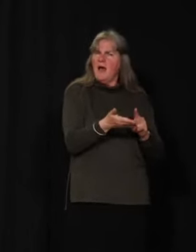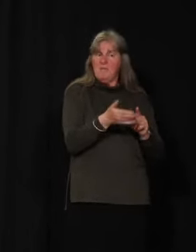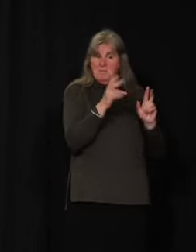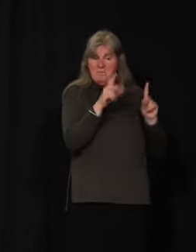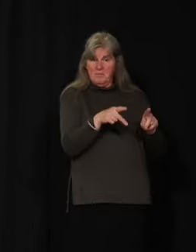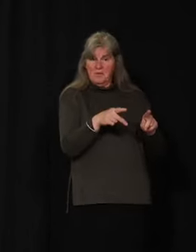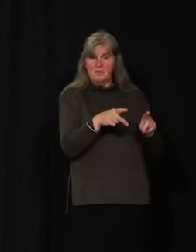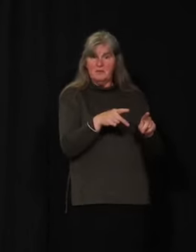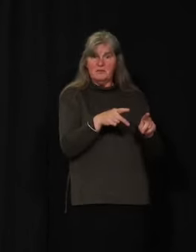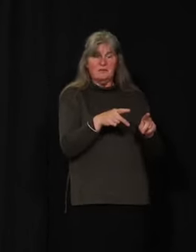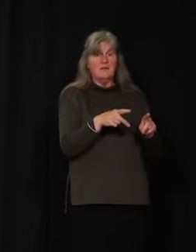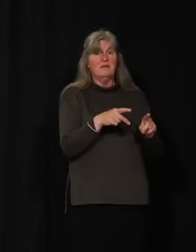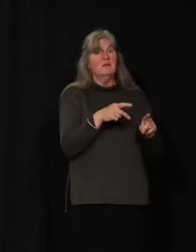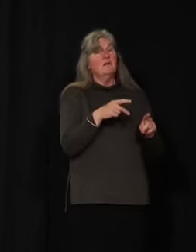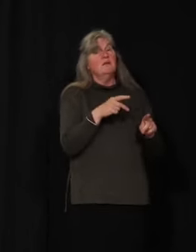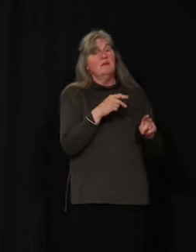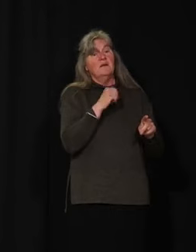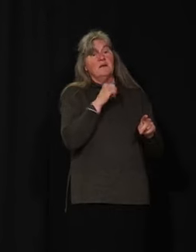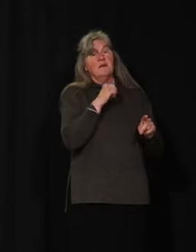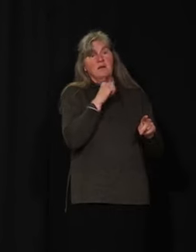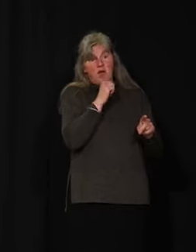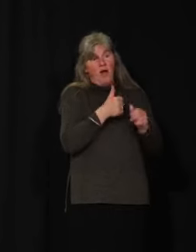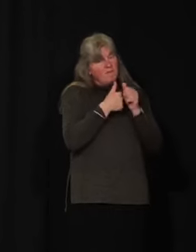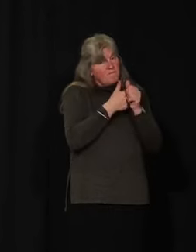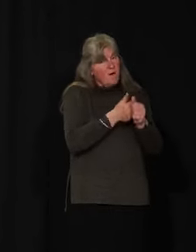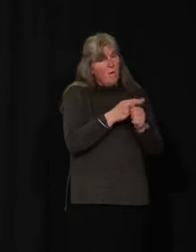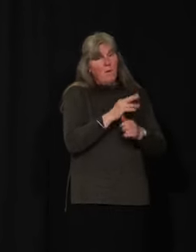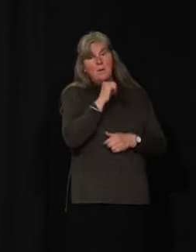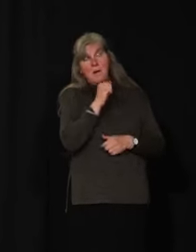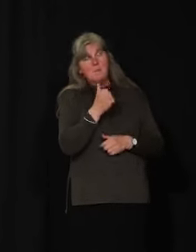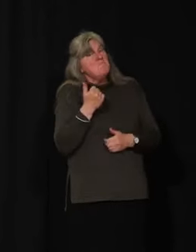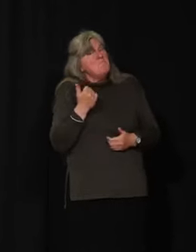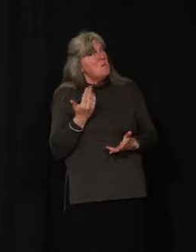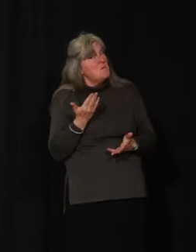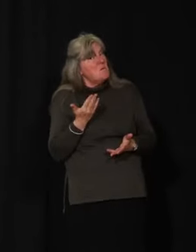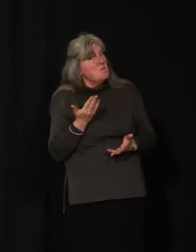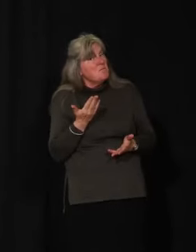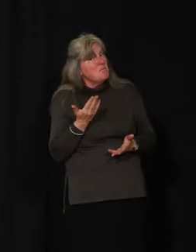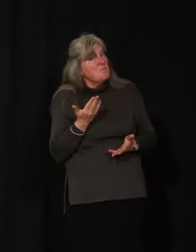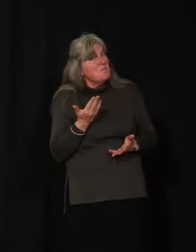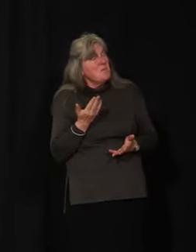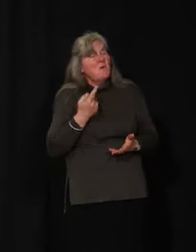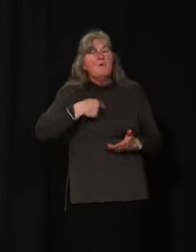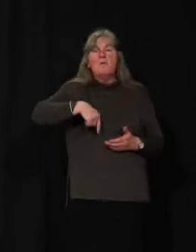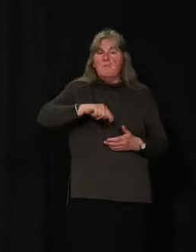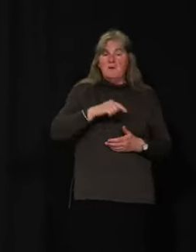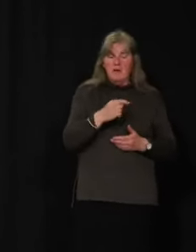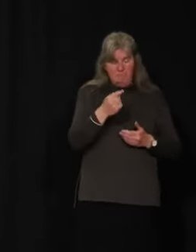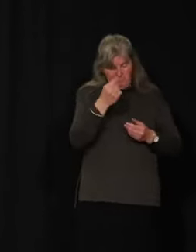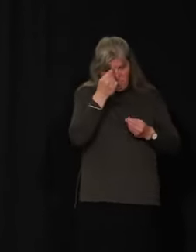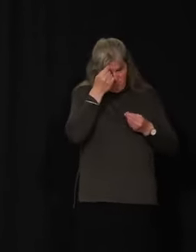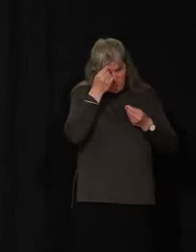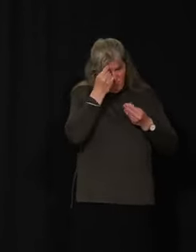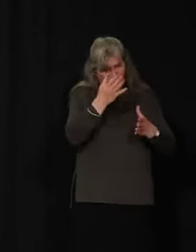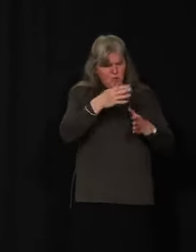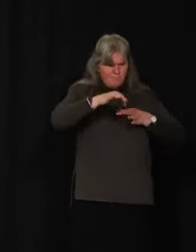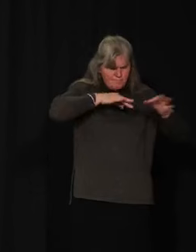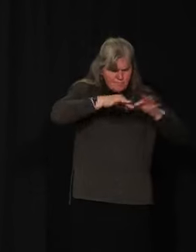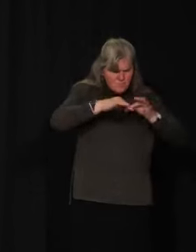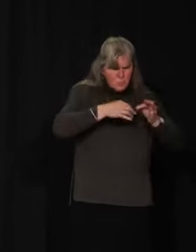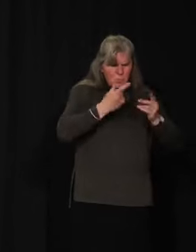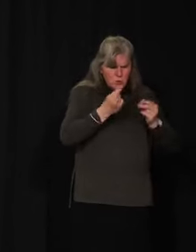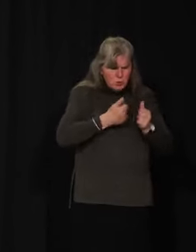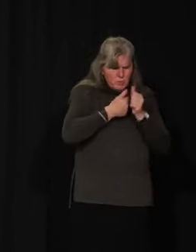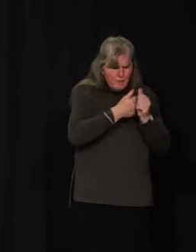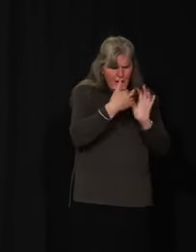individuals are following current guidelines that are in place or not. Our efforts to provide information and education about the SEMA